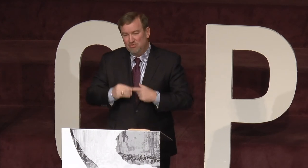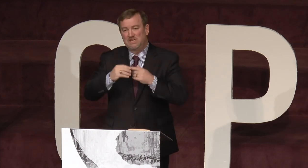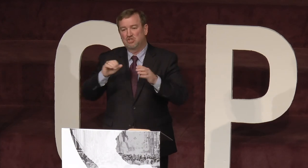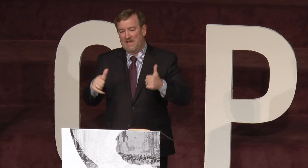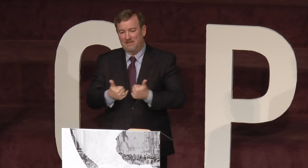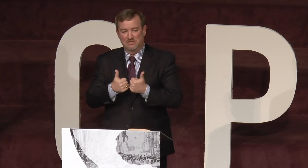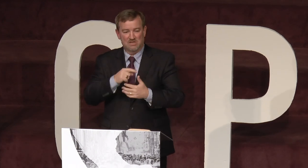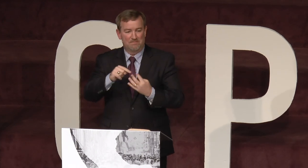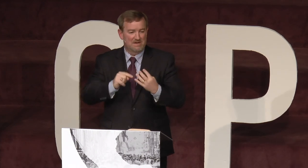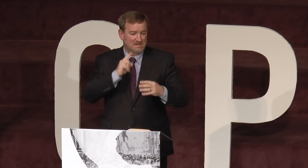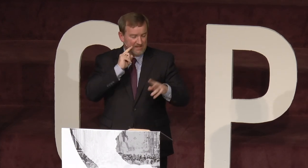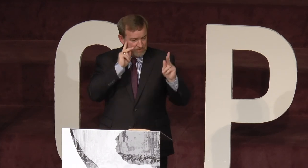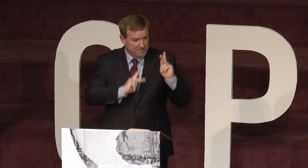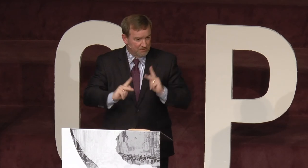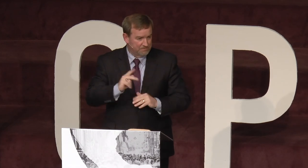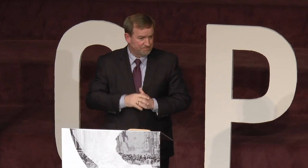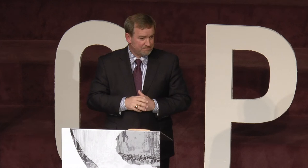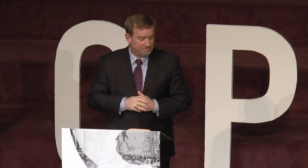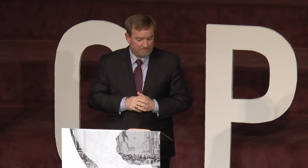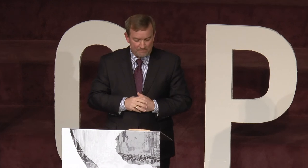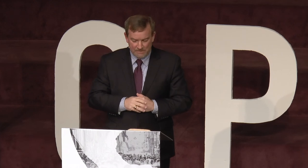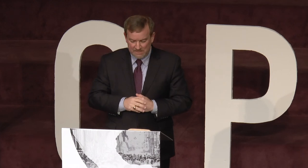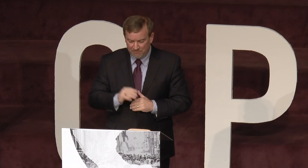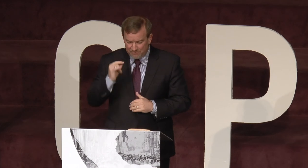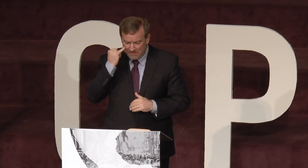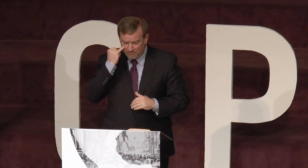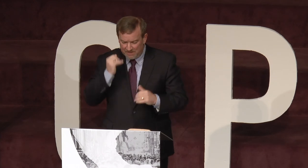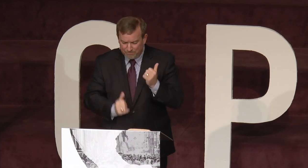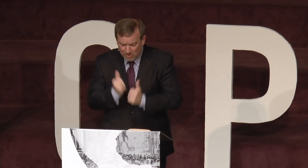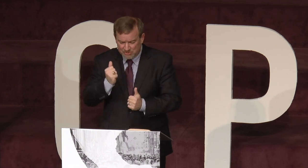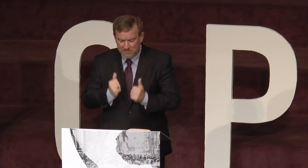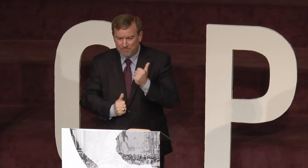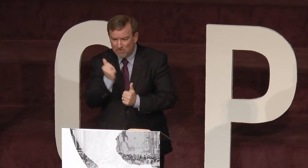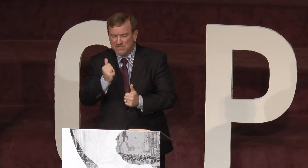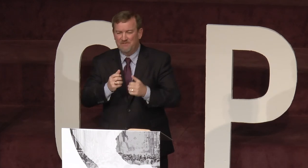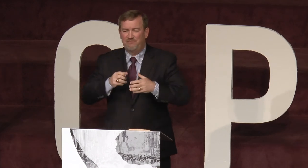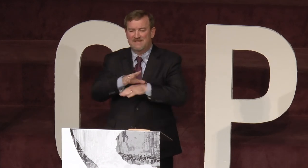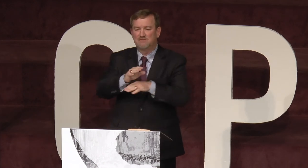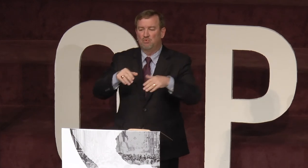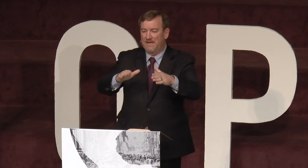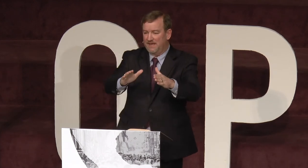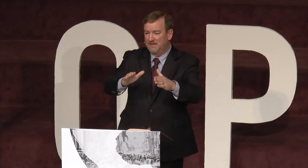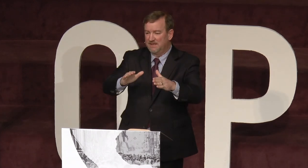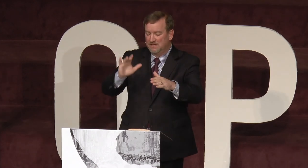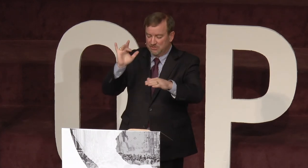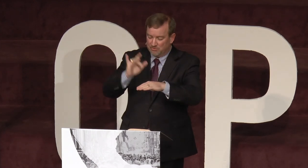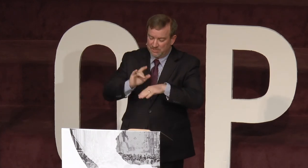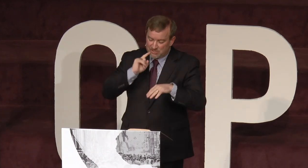unique challenge among deaf people. If the most effective way to reach